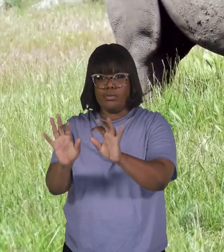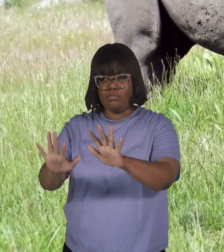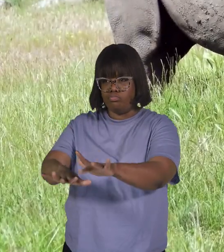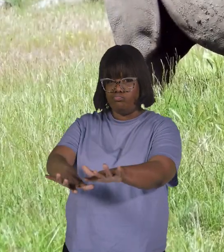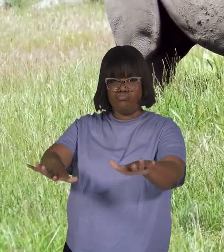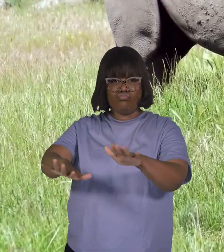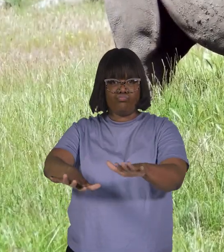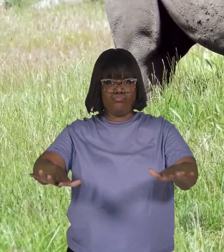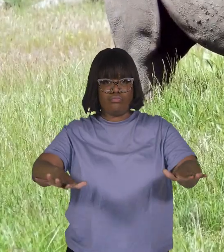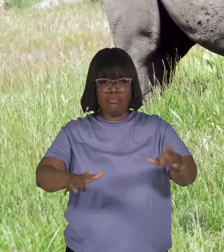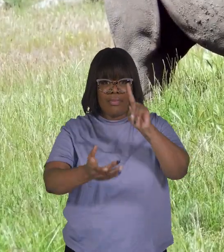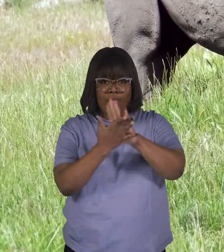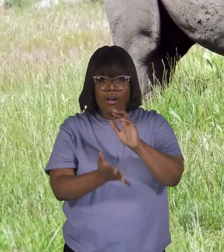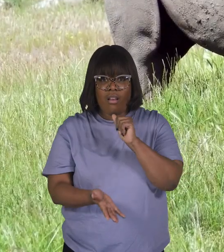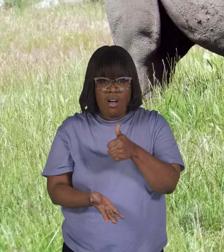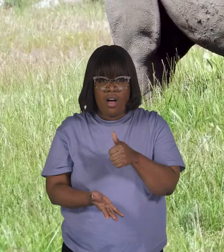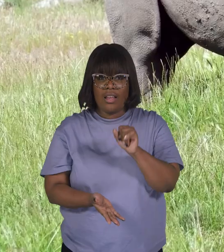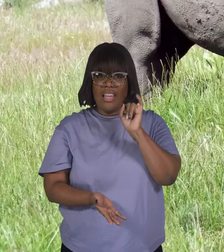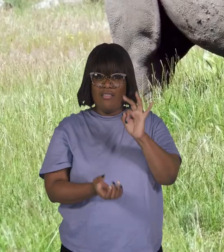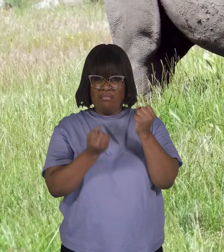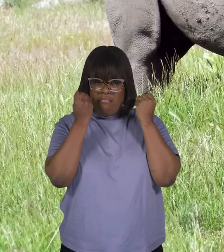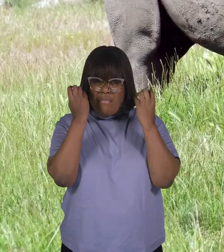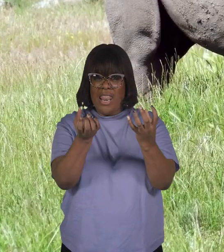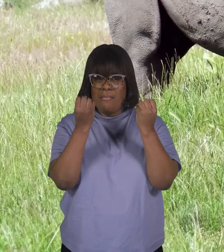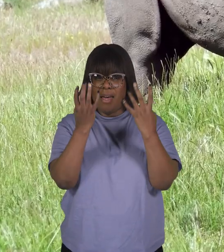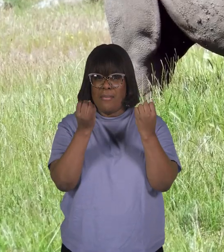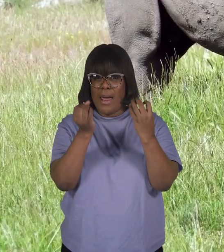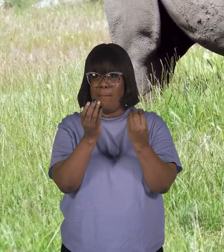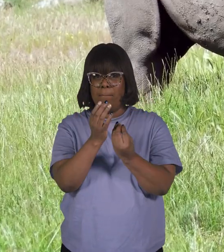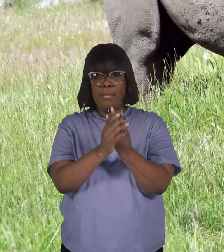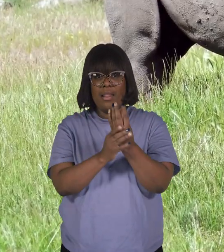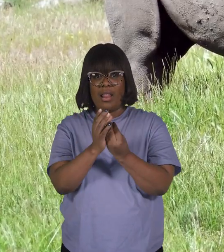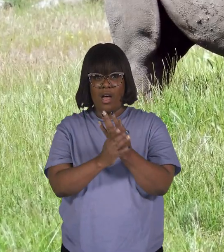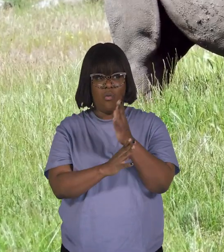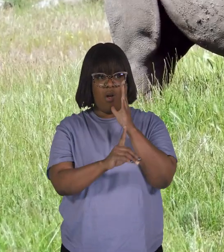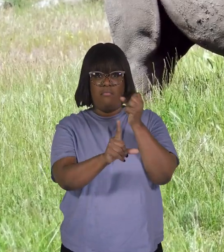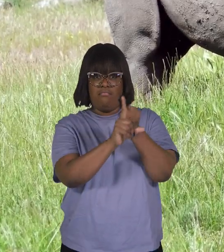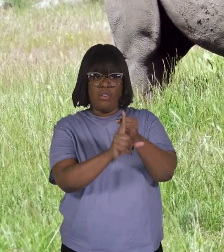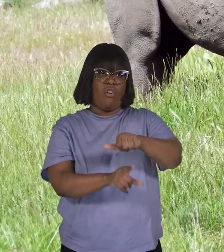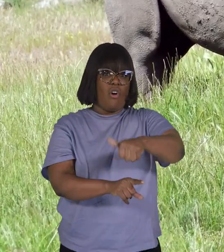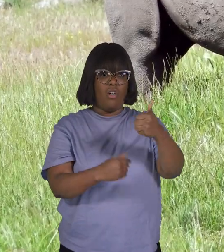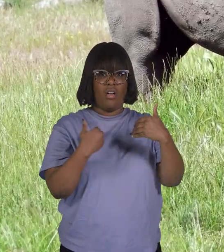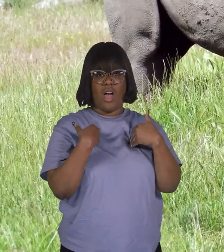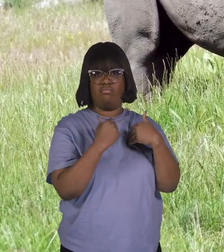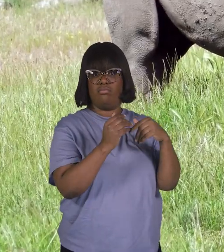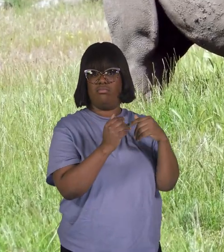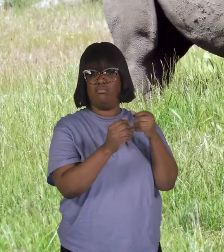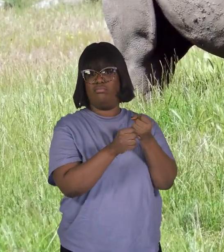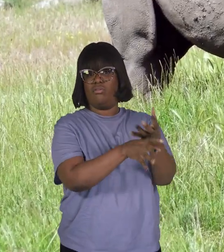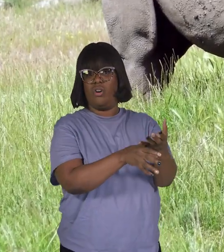if there are too many plants, it could negatively affect other animals and even change the whole ecosystem.